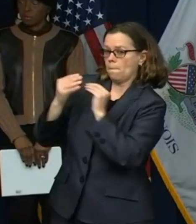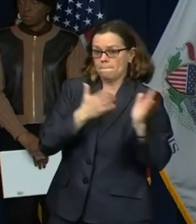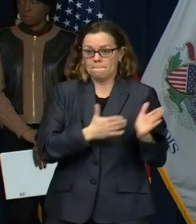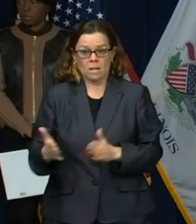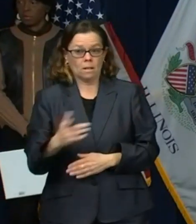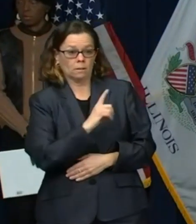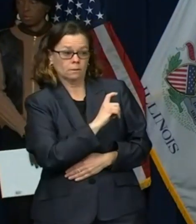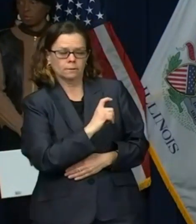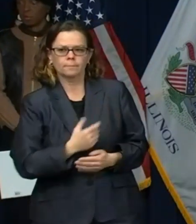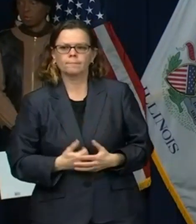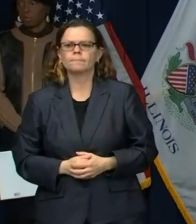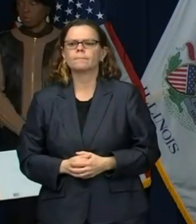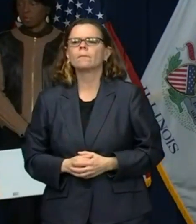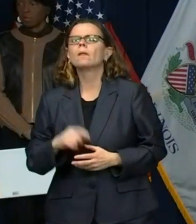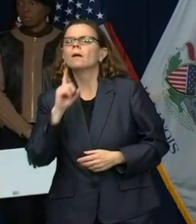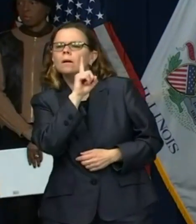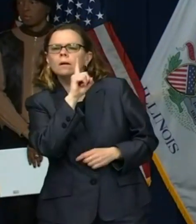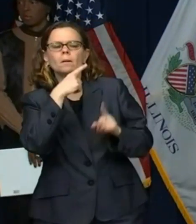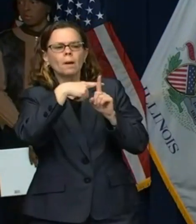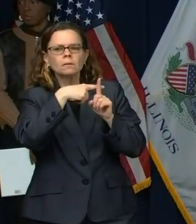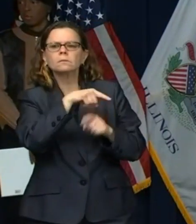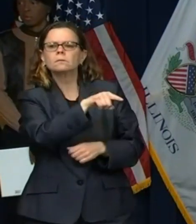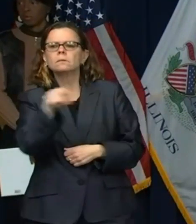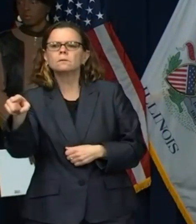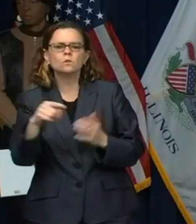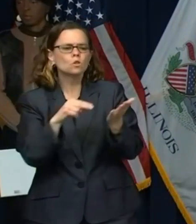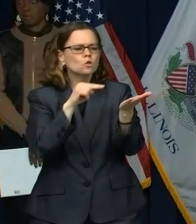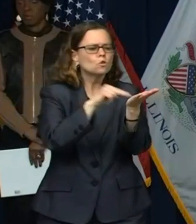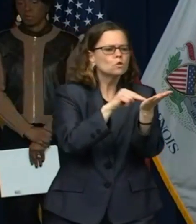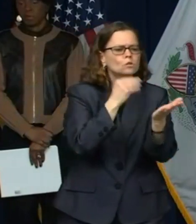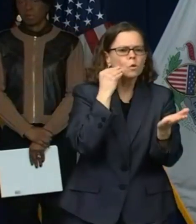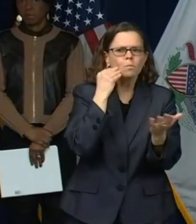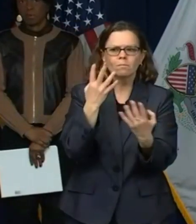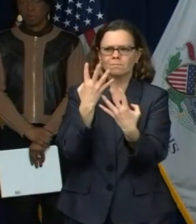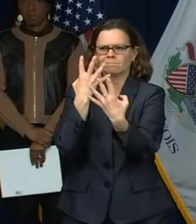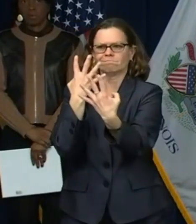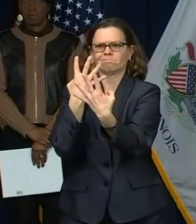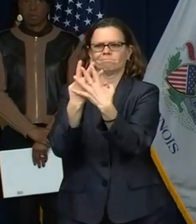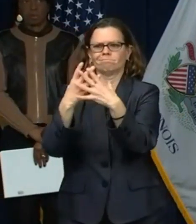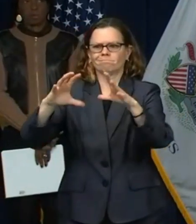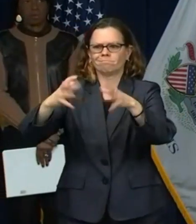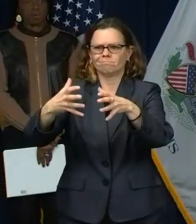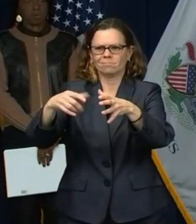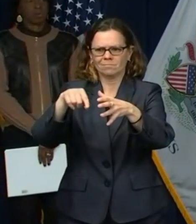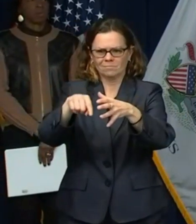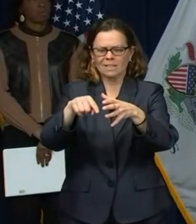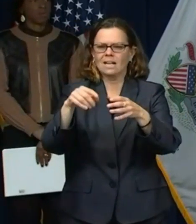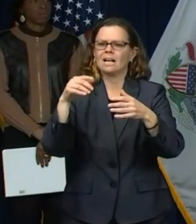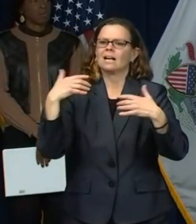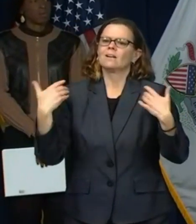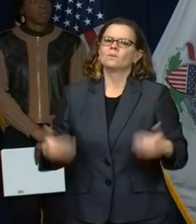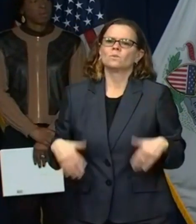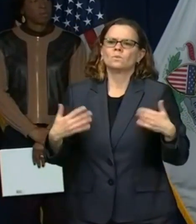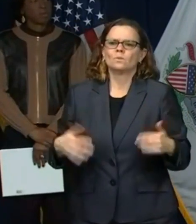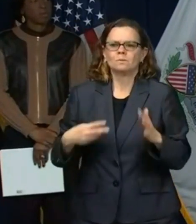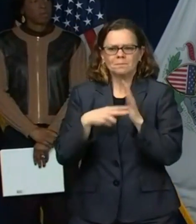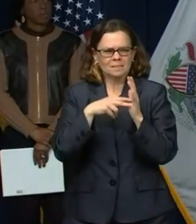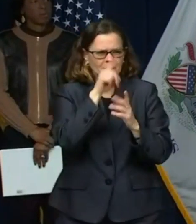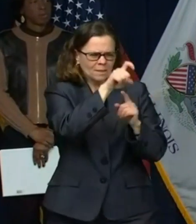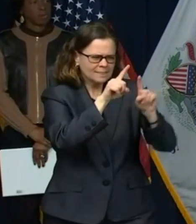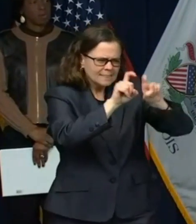DHS facility and have them do multiple tests just to be sure? Um, there's nothing we can do to